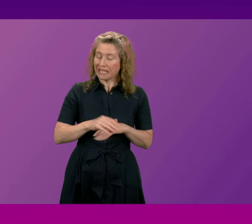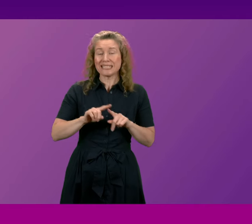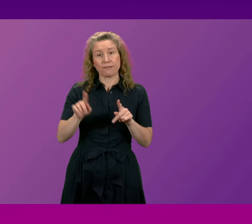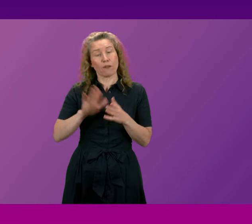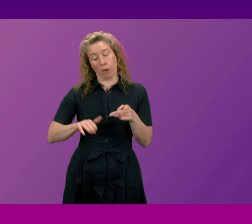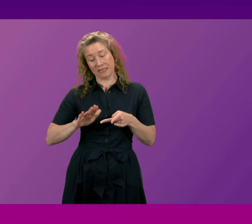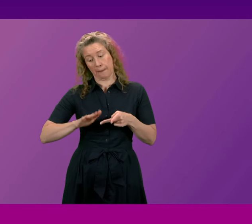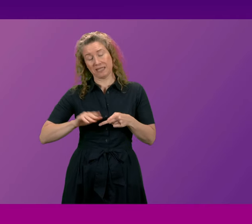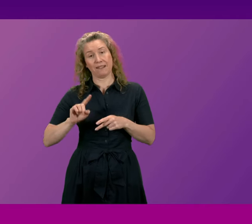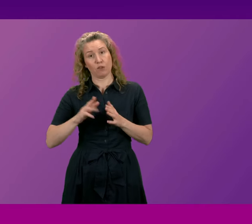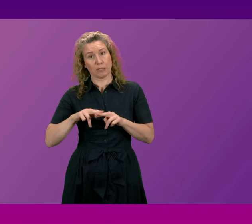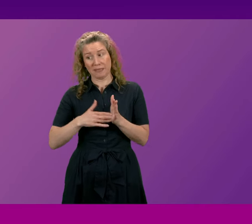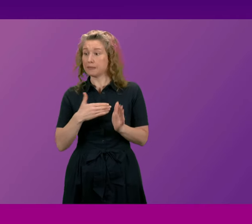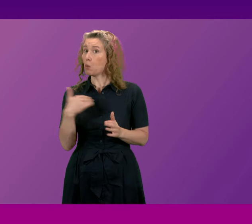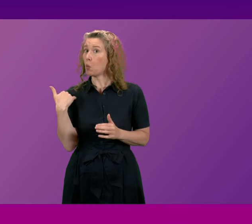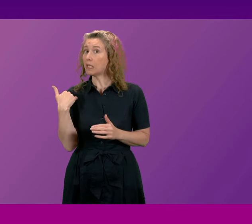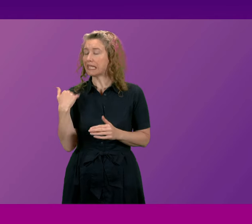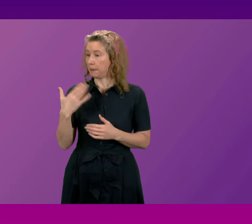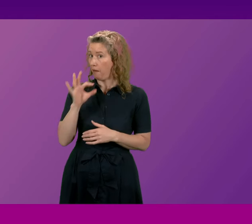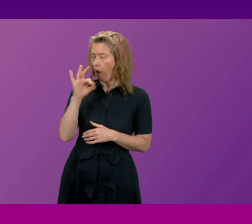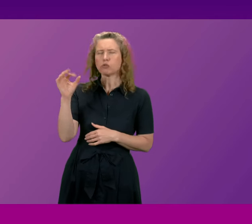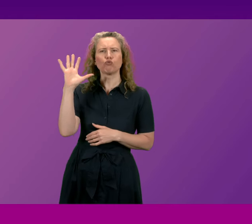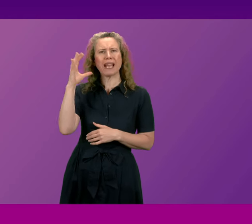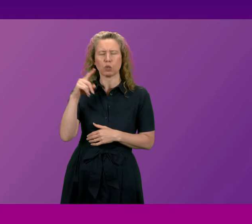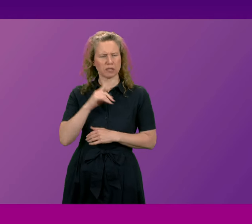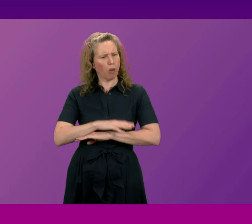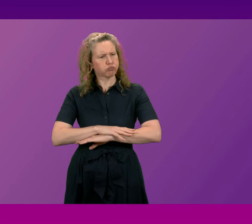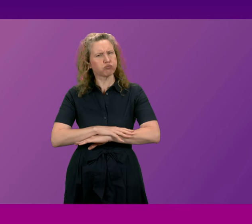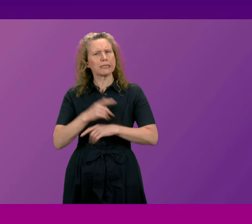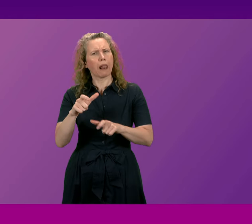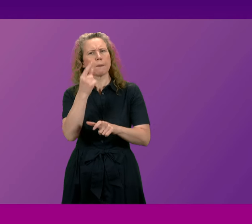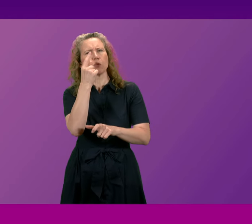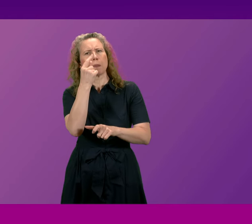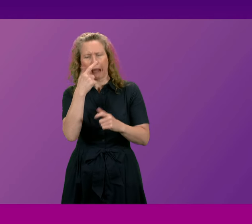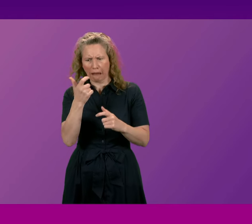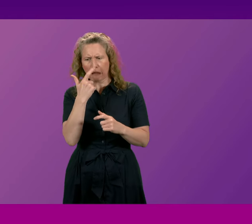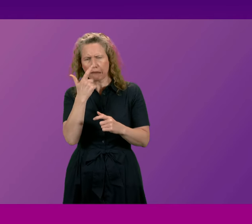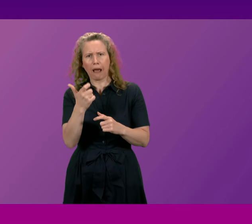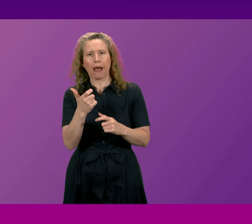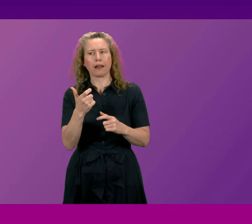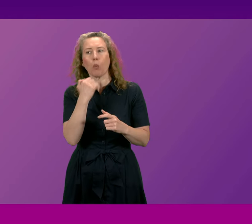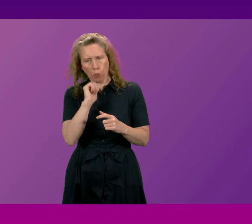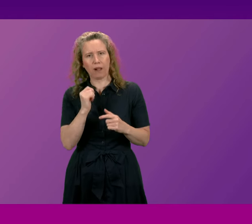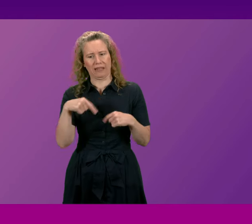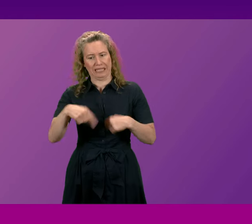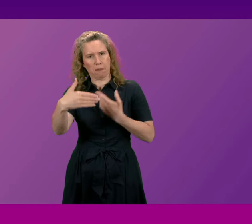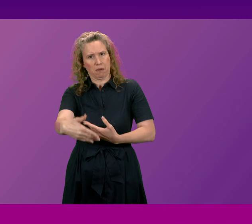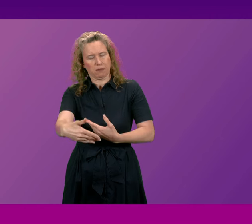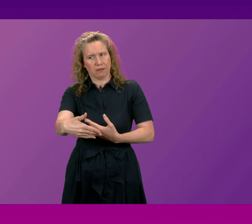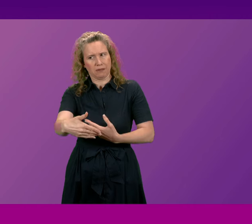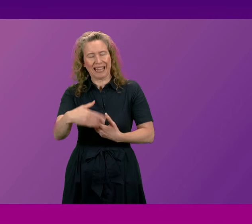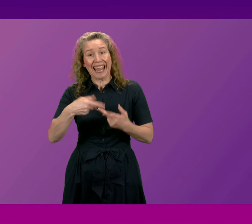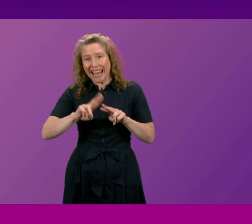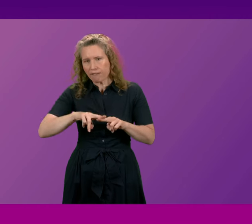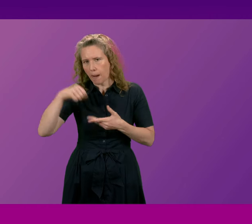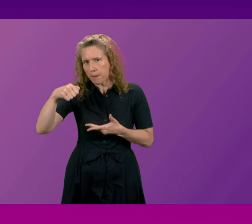minister just this morning who, when asked about it on the radio, suggested that it may still be possible and they would do it during this parliament if budgets